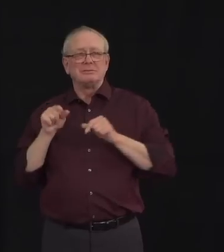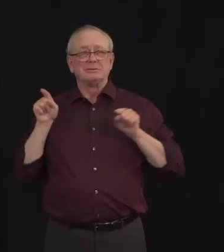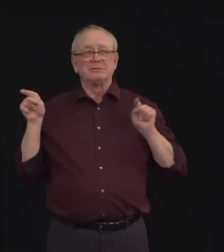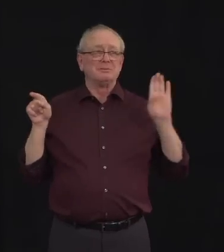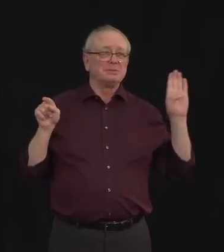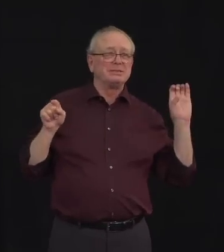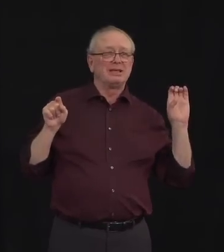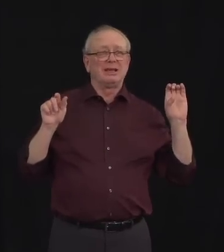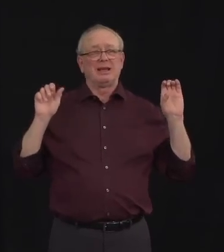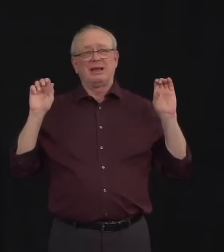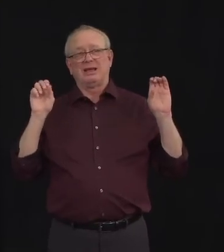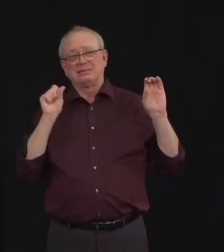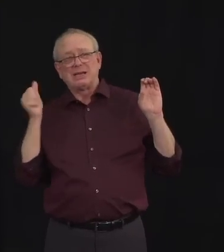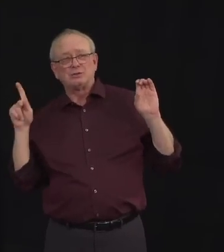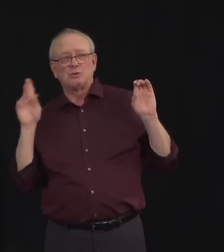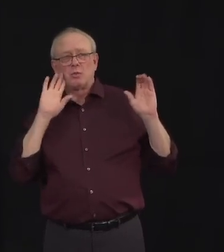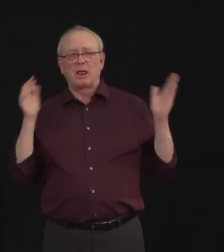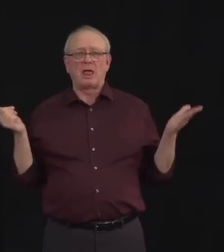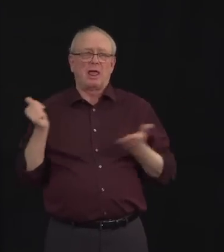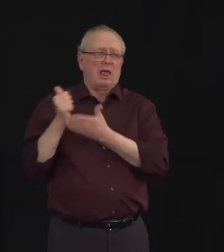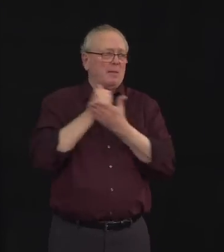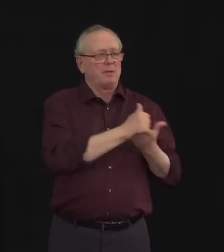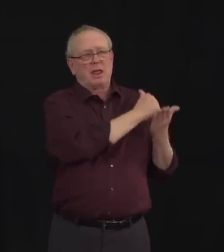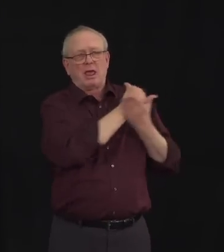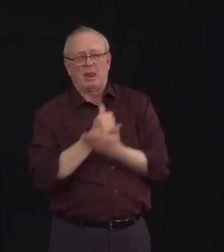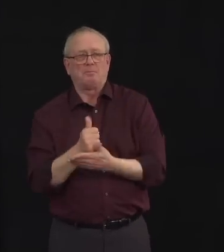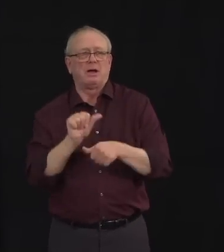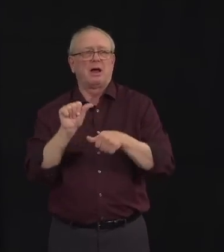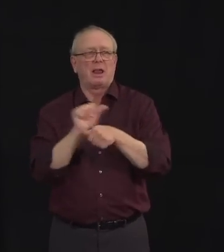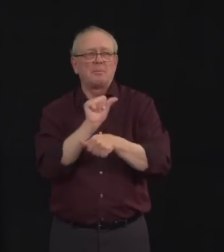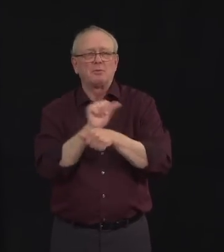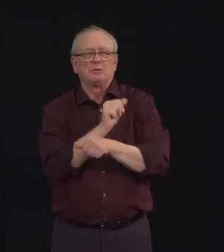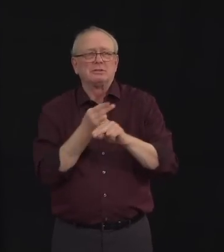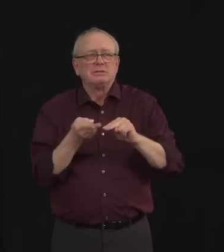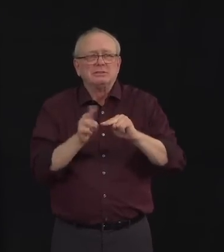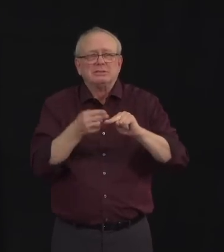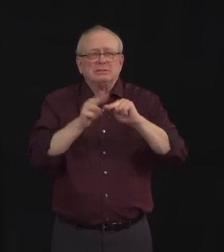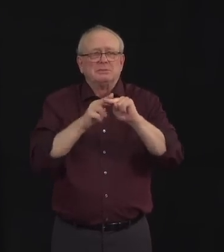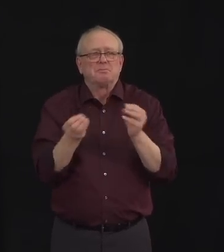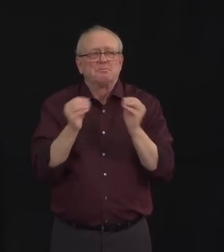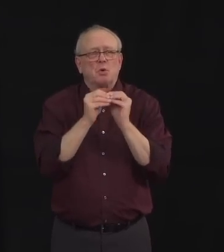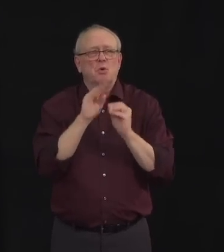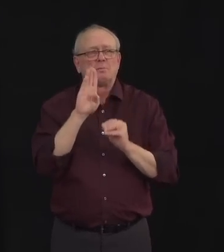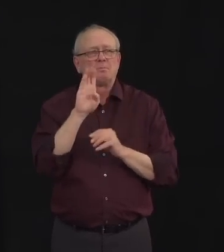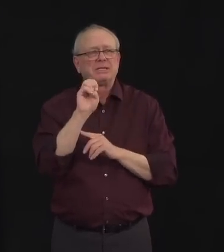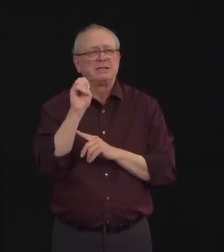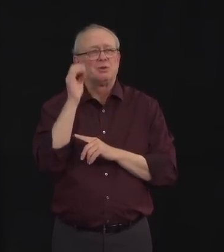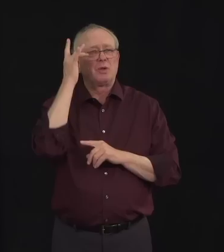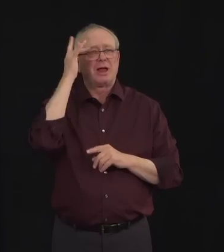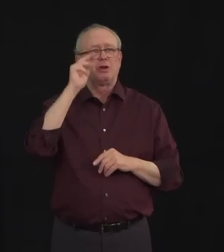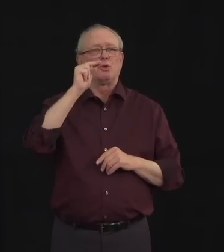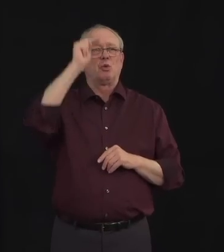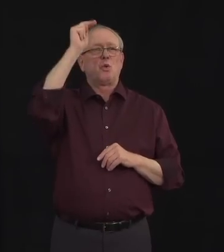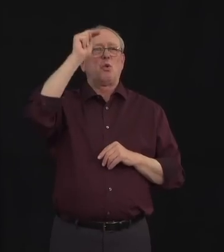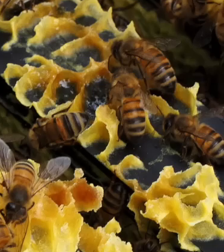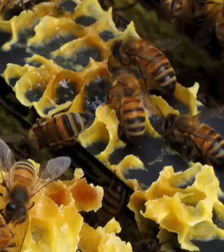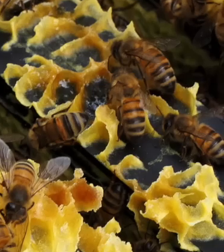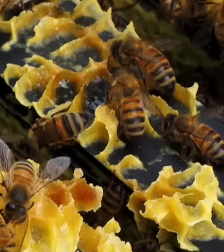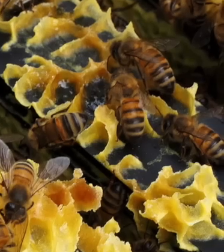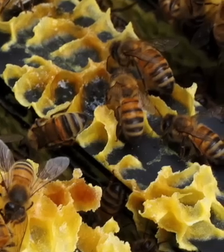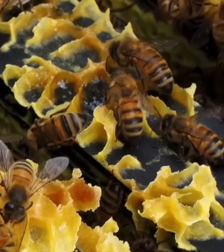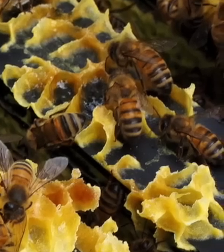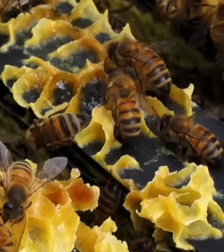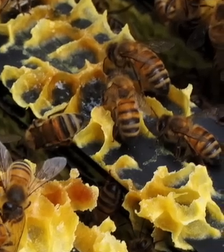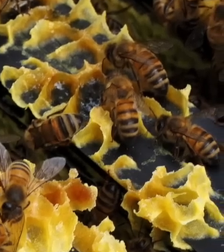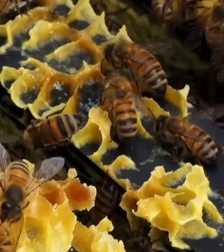overwintering losses. And in addition to that, we're also looking at bringing in bees from around the world as well, also